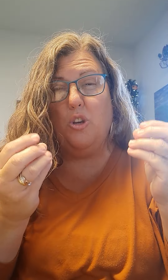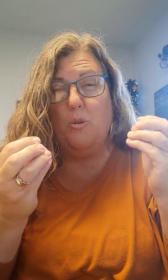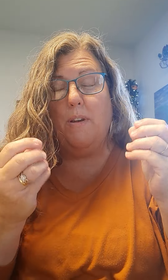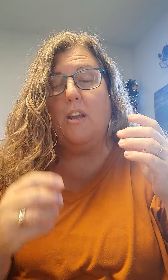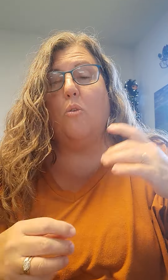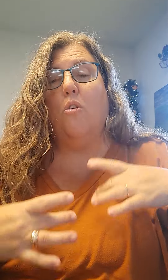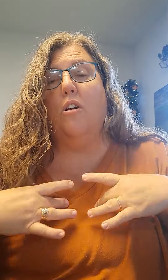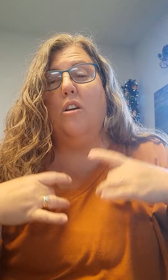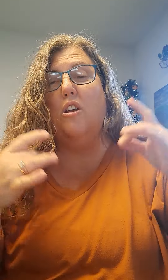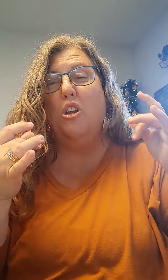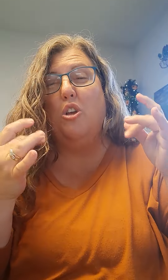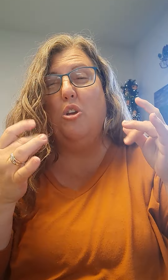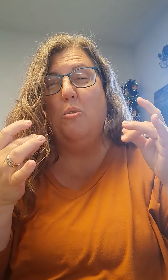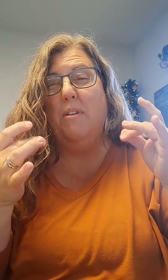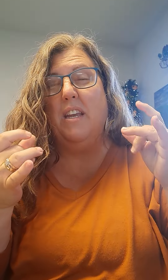humid or humid.